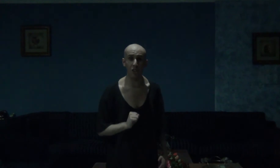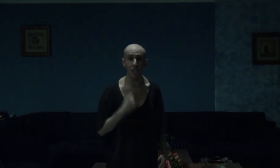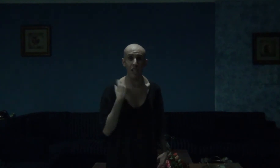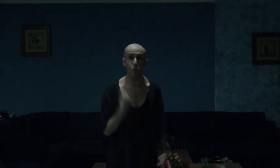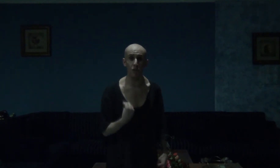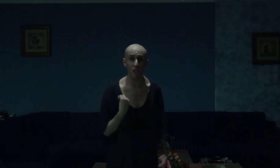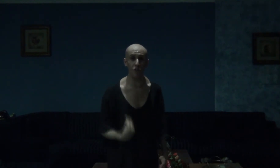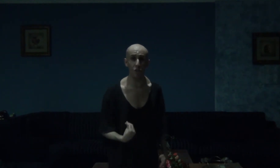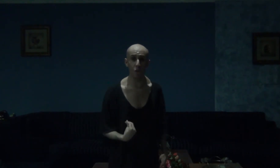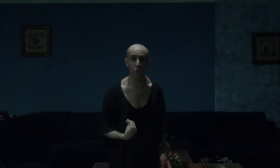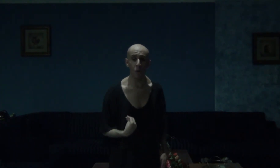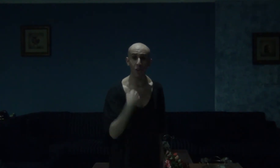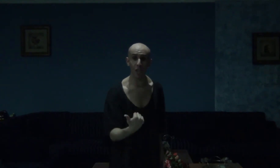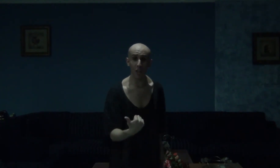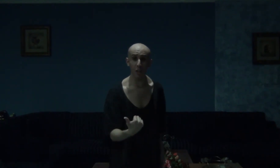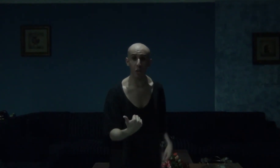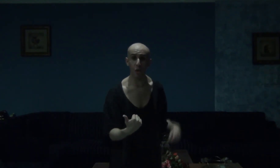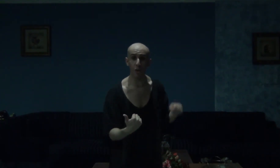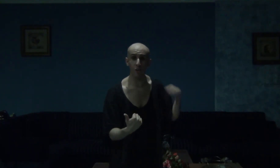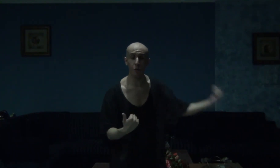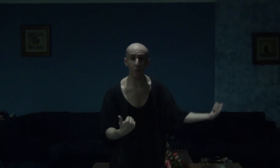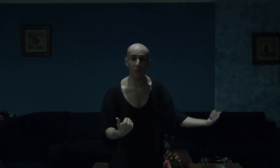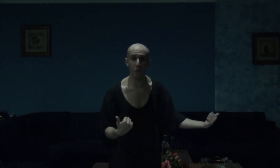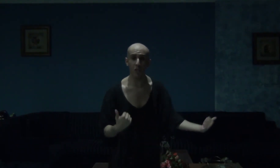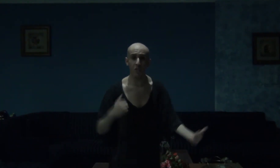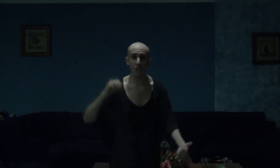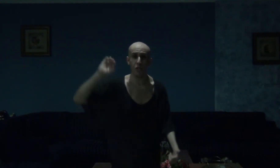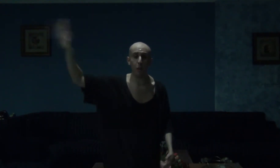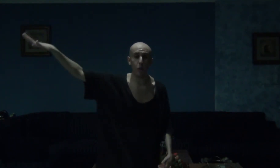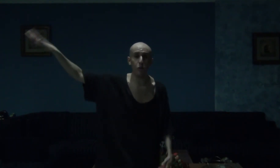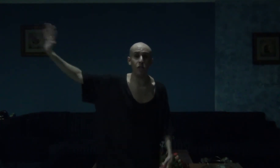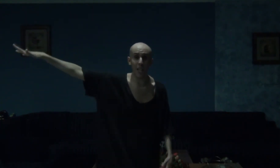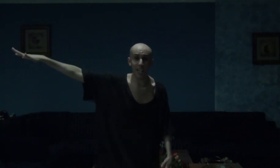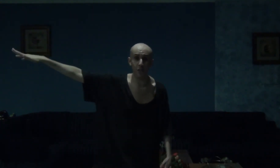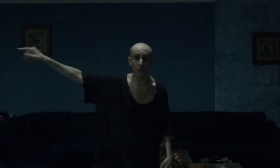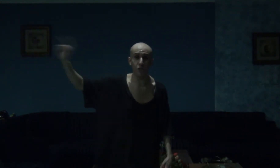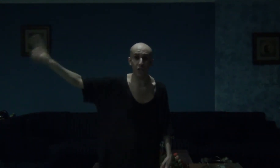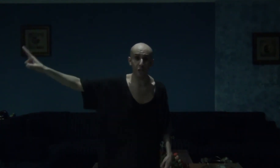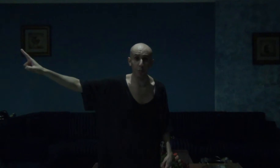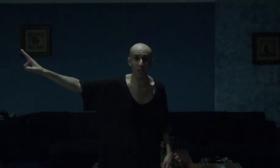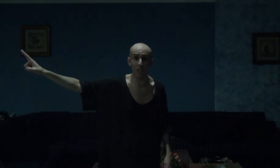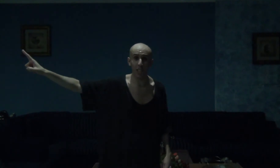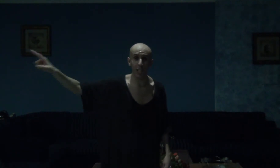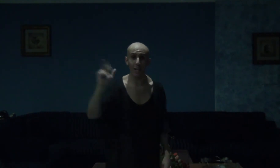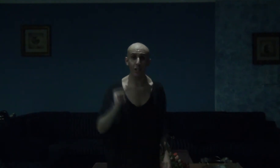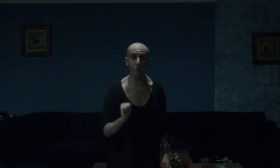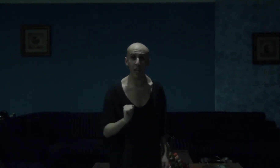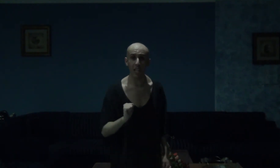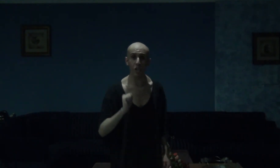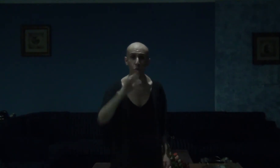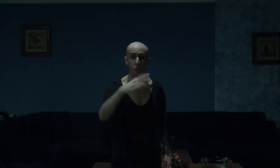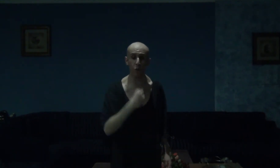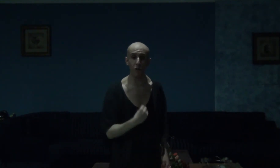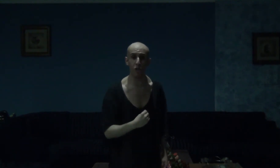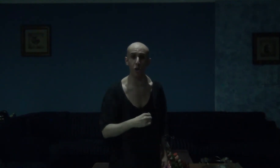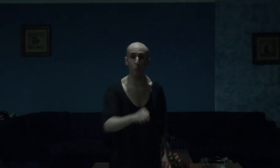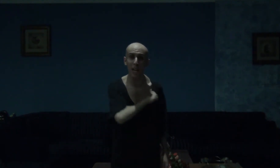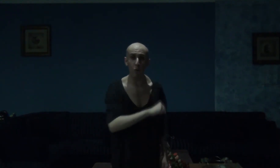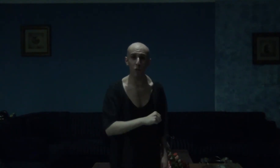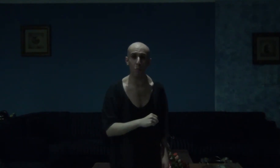in regards to The Tale Told, The performances by all the actors, especially Ellen Page, who's also my woman,